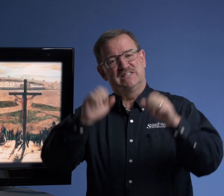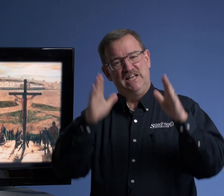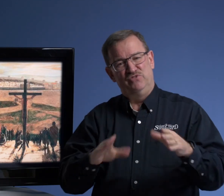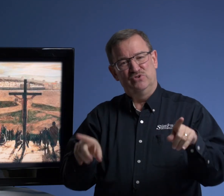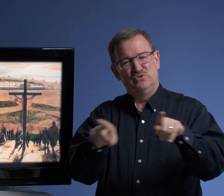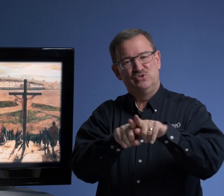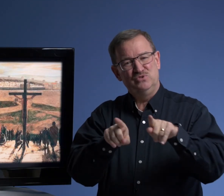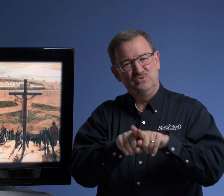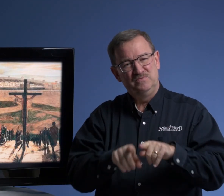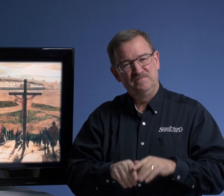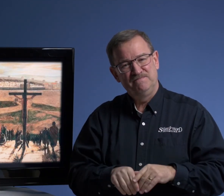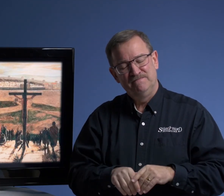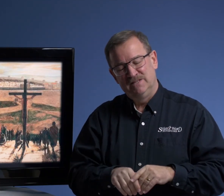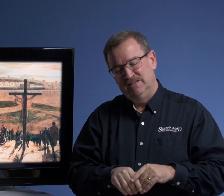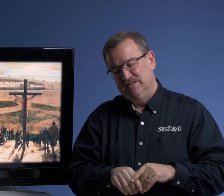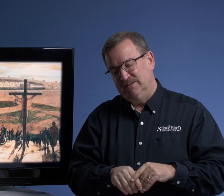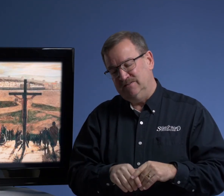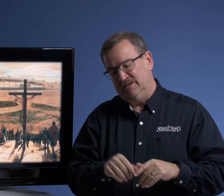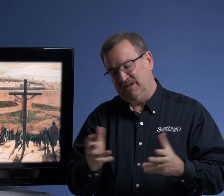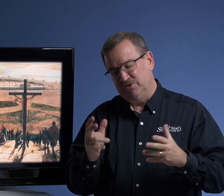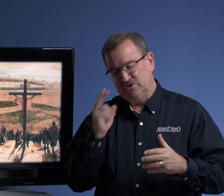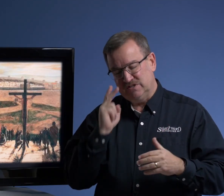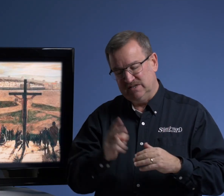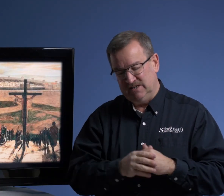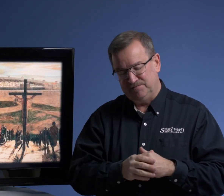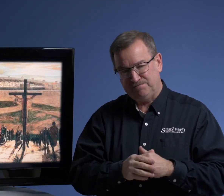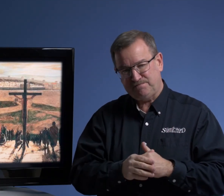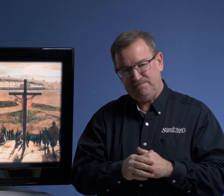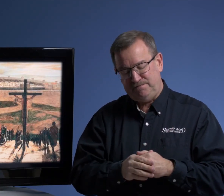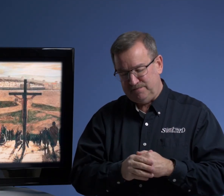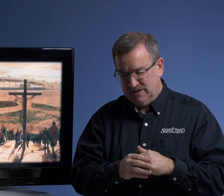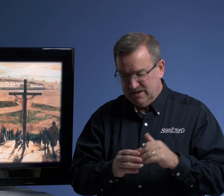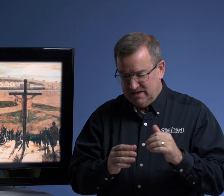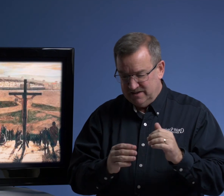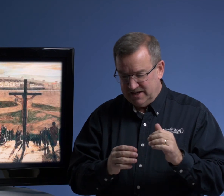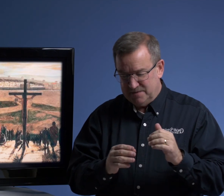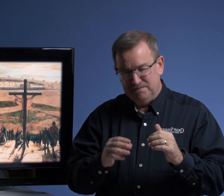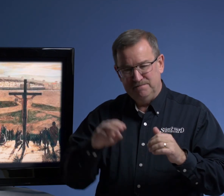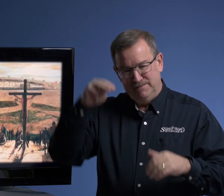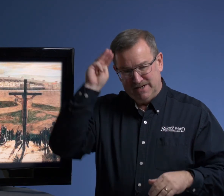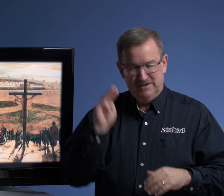savior too. I want you to see that Mary